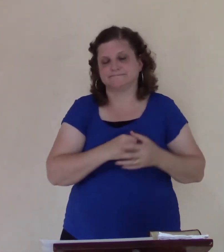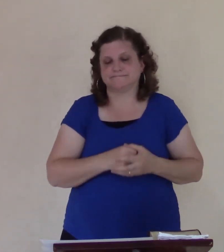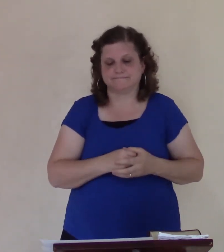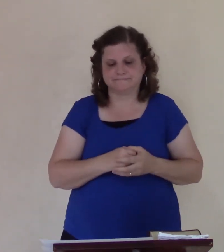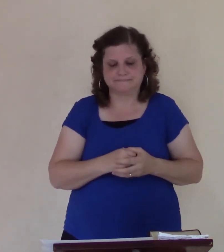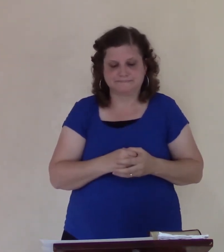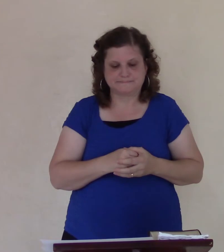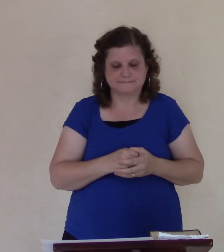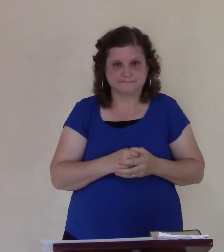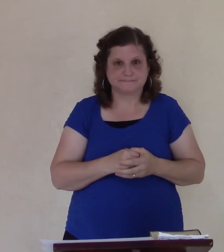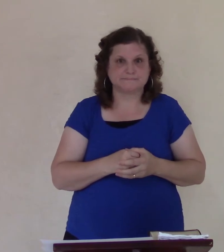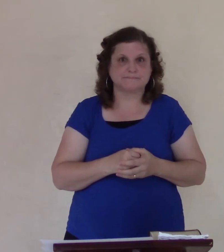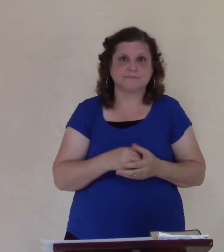Are you ready to die?